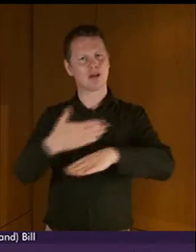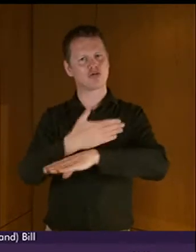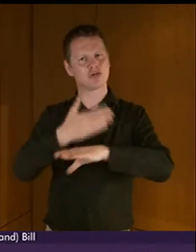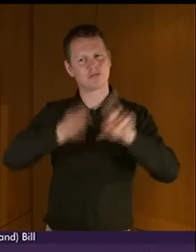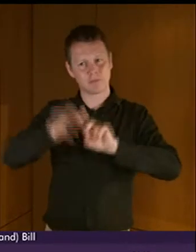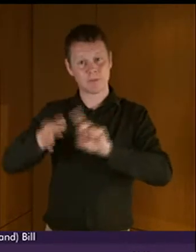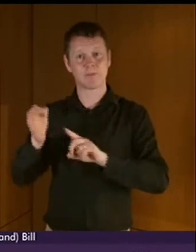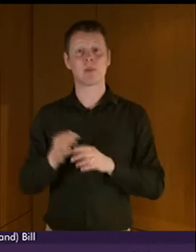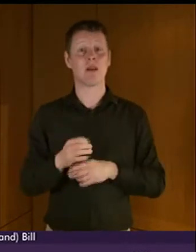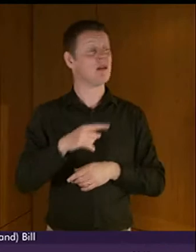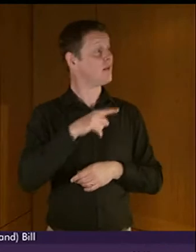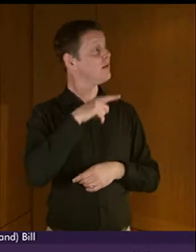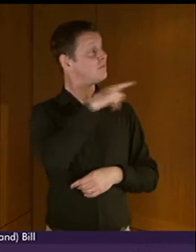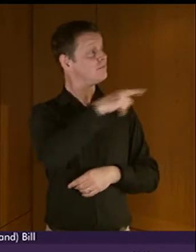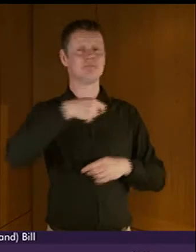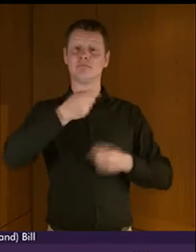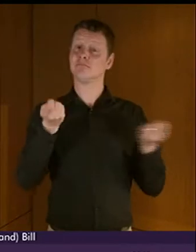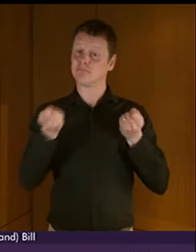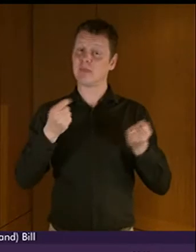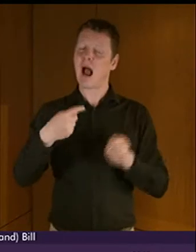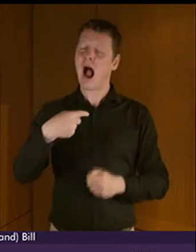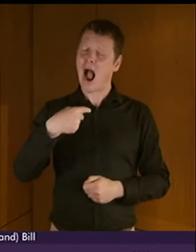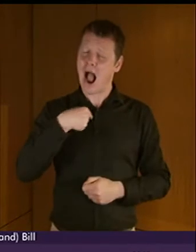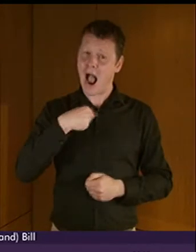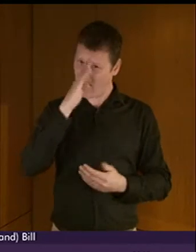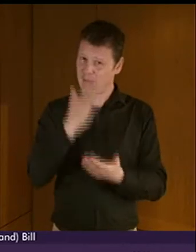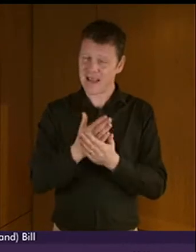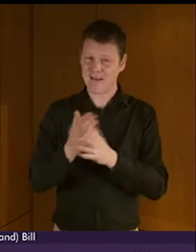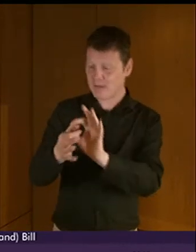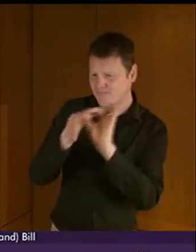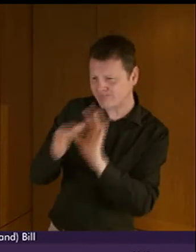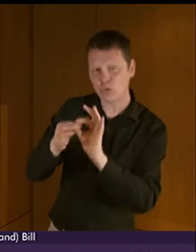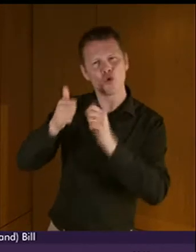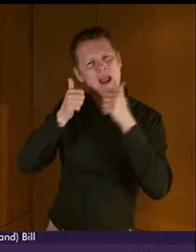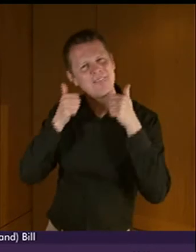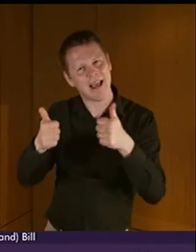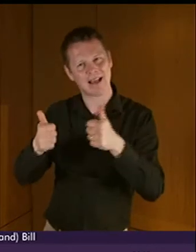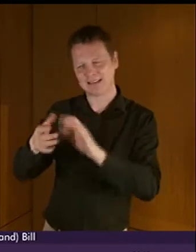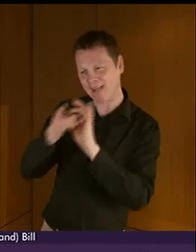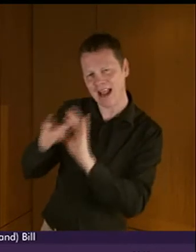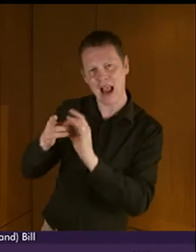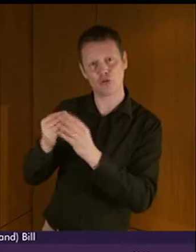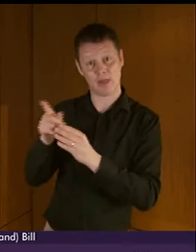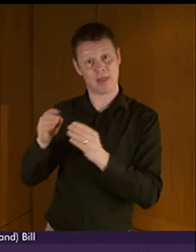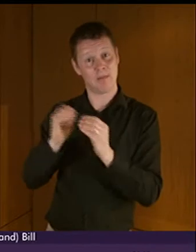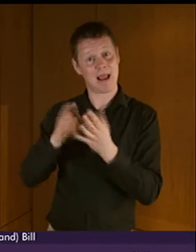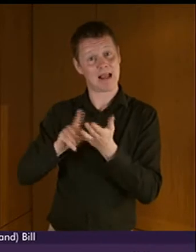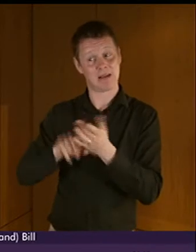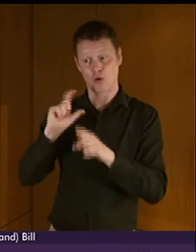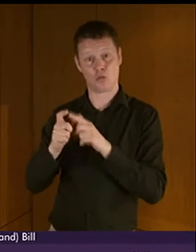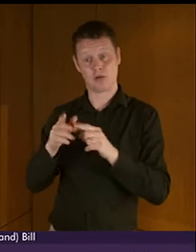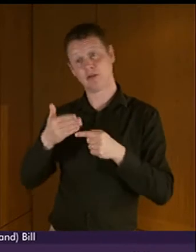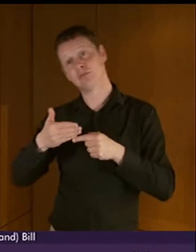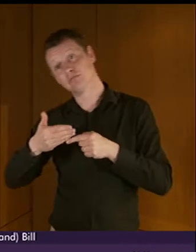I firmly believe that engaging effectively with the BSL community in the months and years ahead